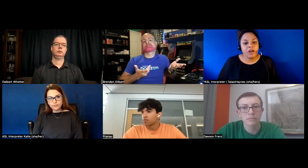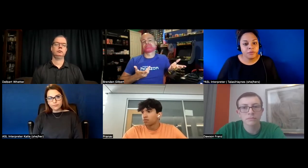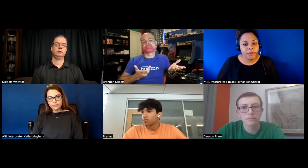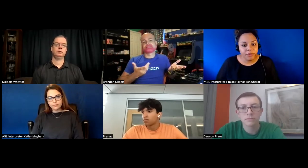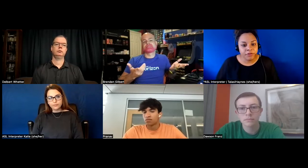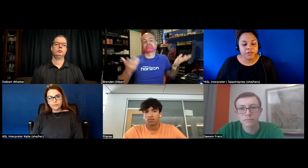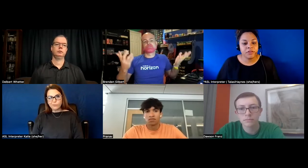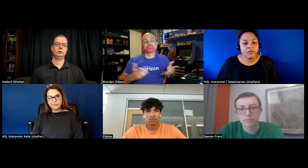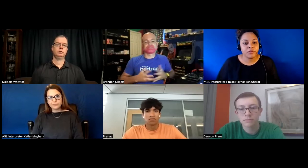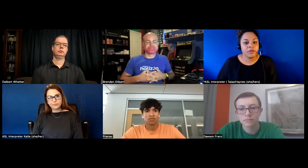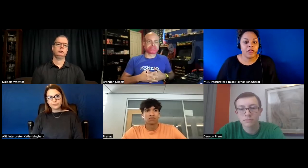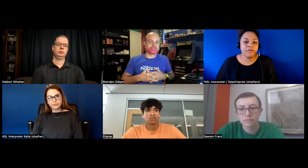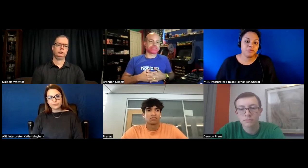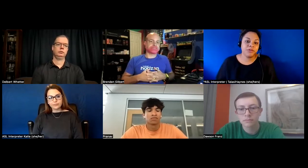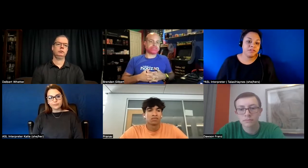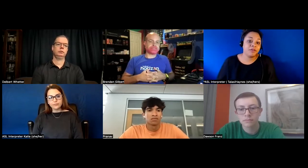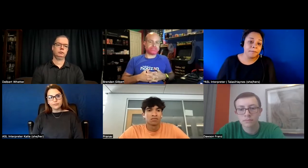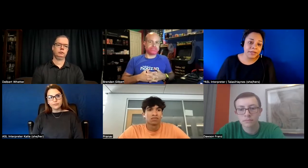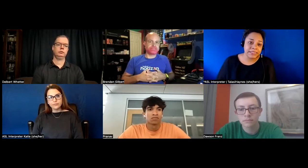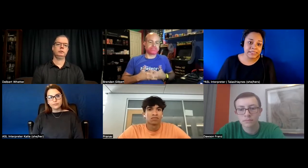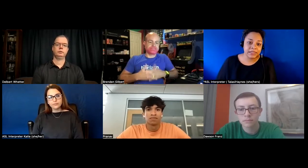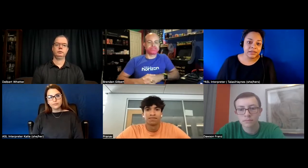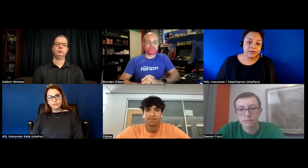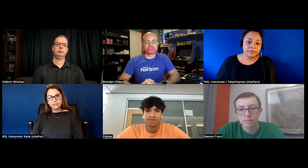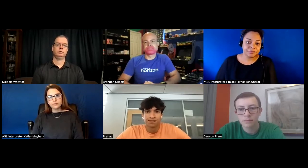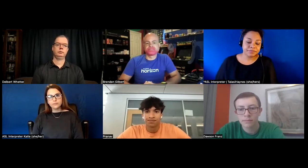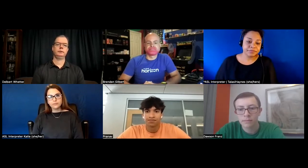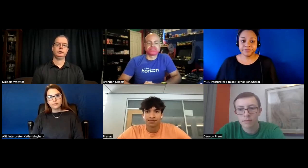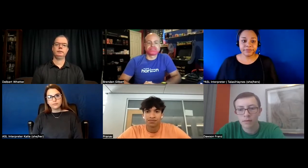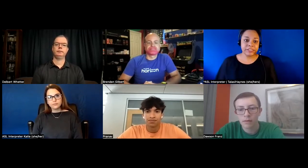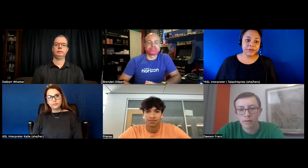other members and then have brings to other companies so